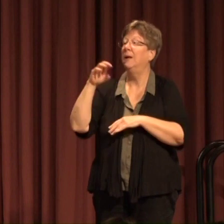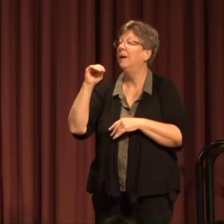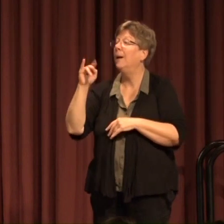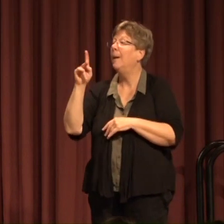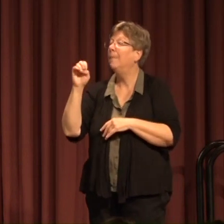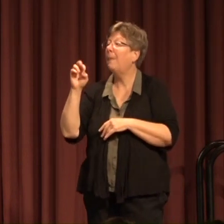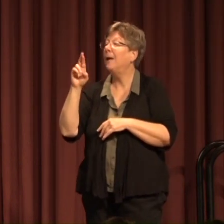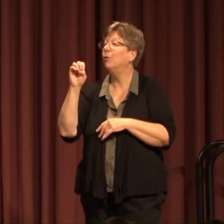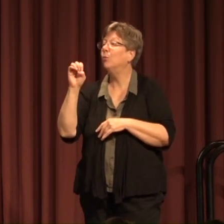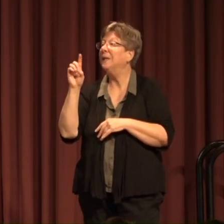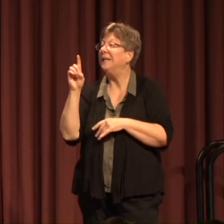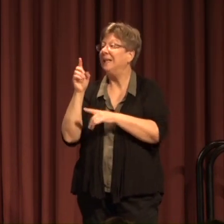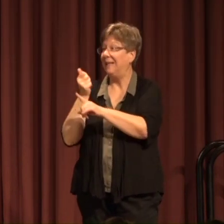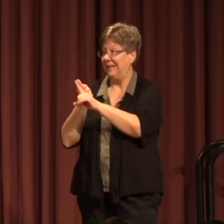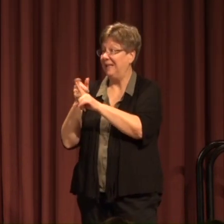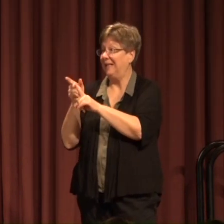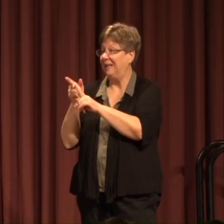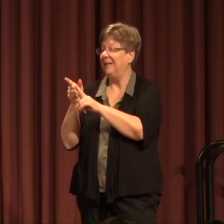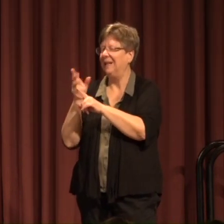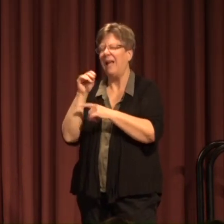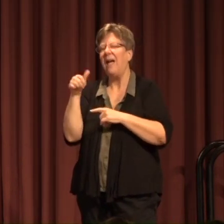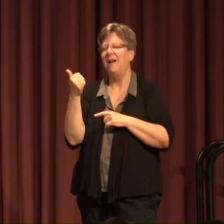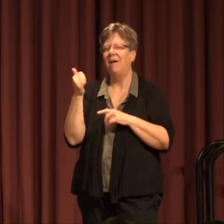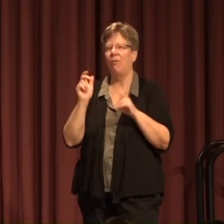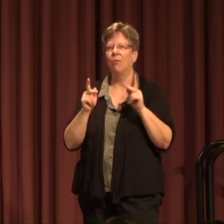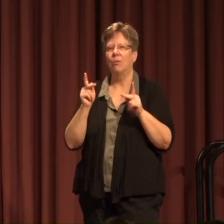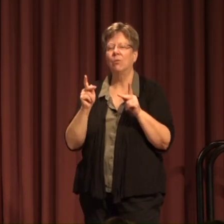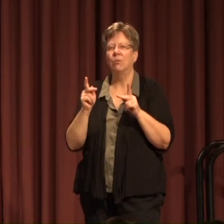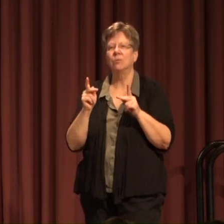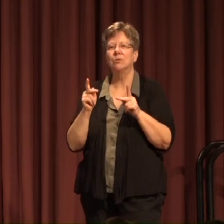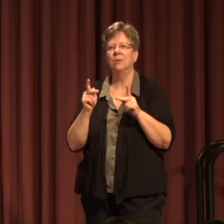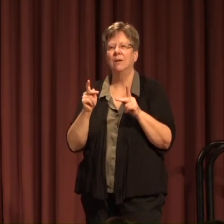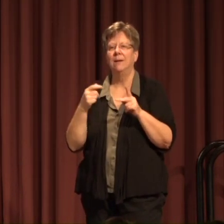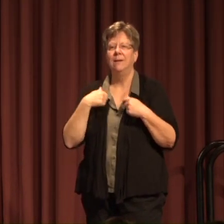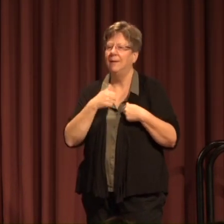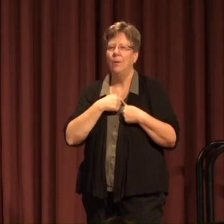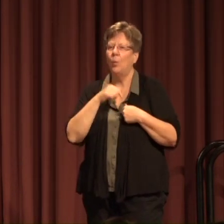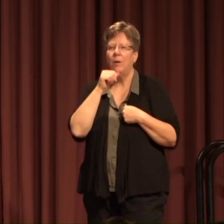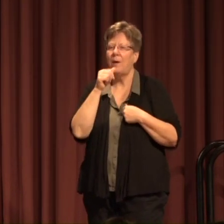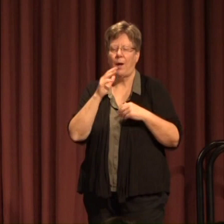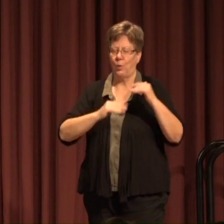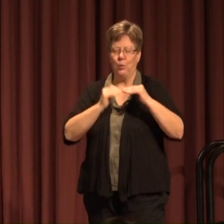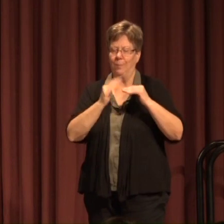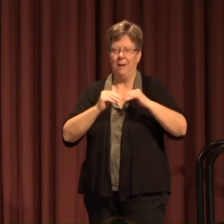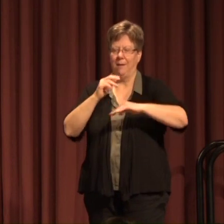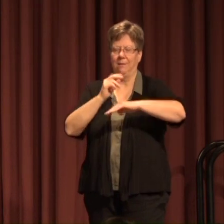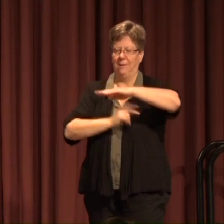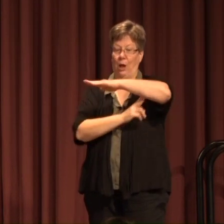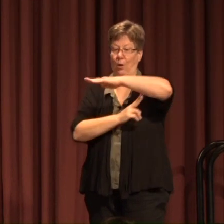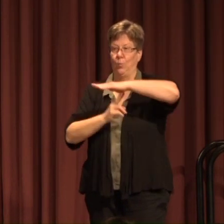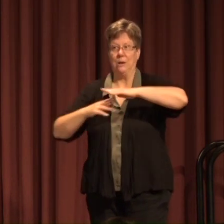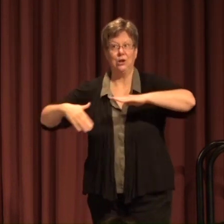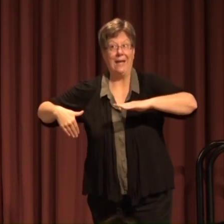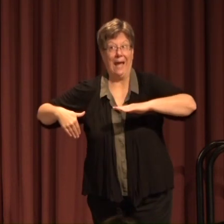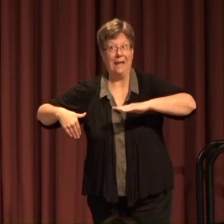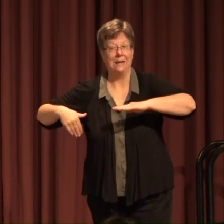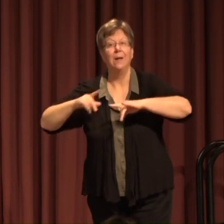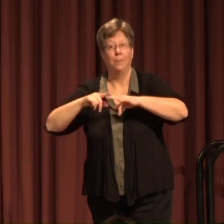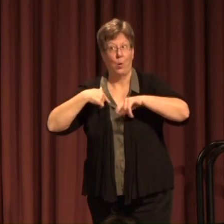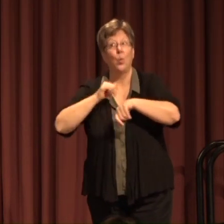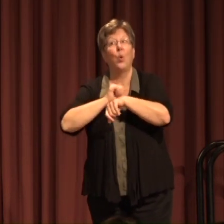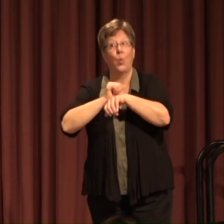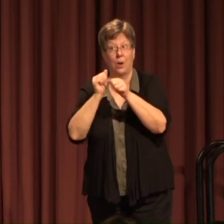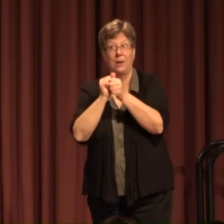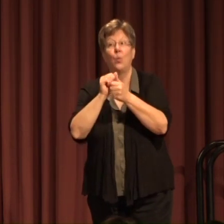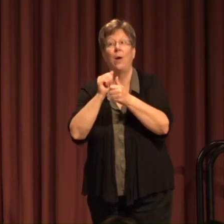whom I'll recognize in a moment And others We're not going to build a bridge yet But we're working with partners